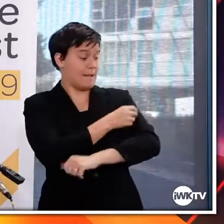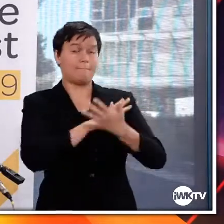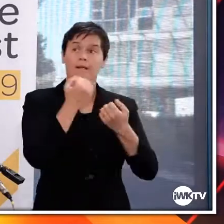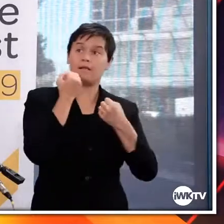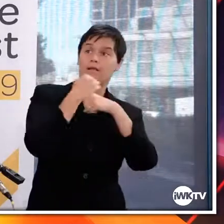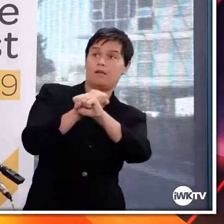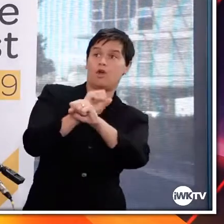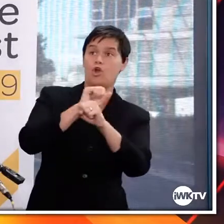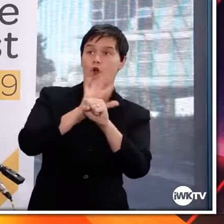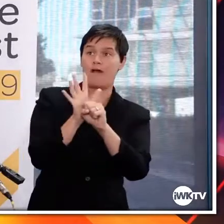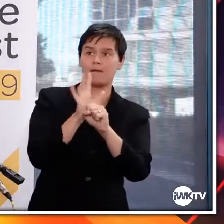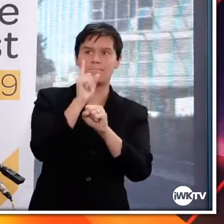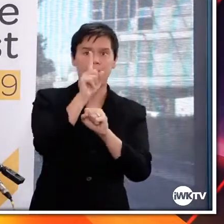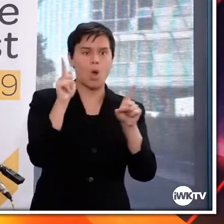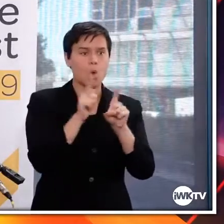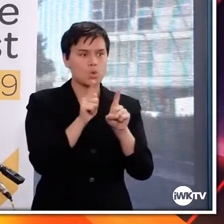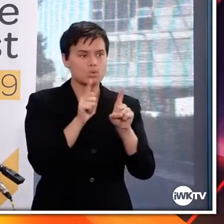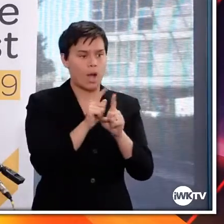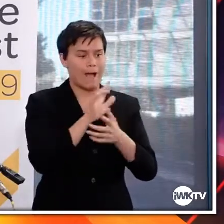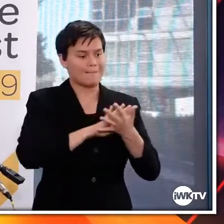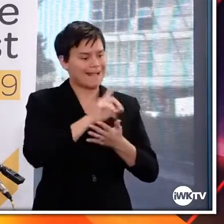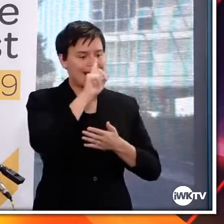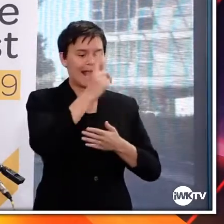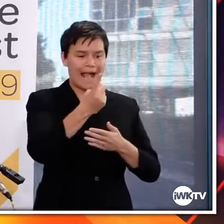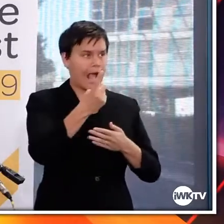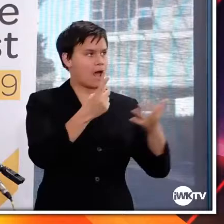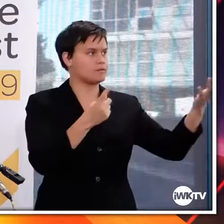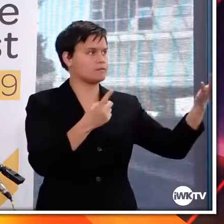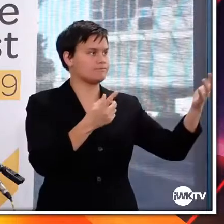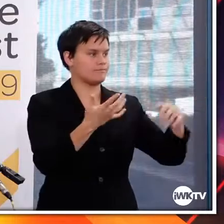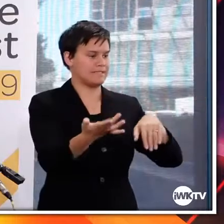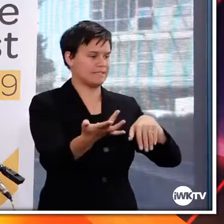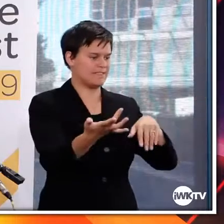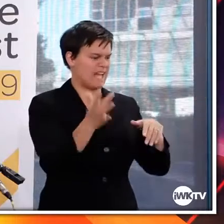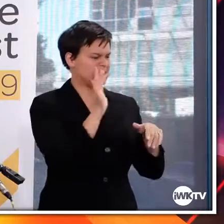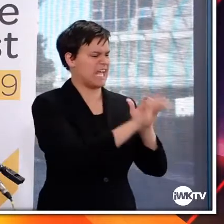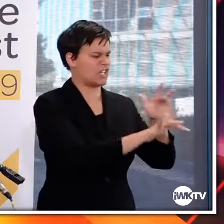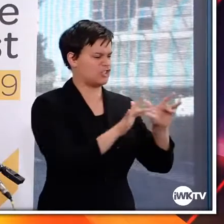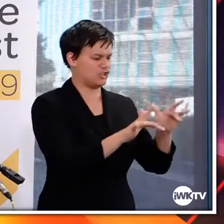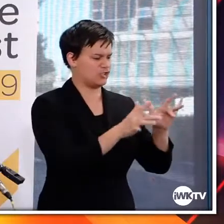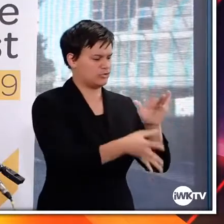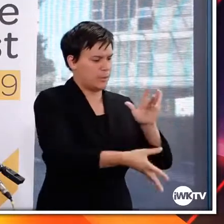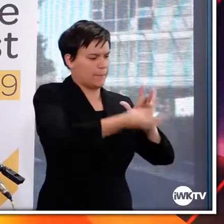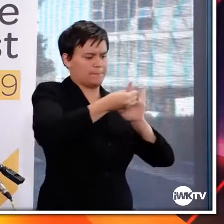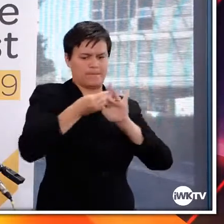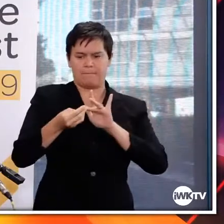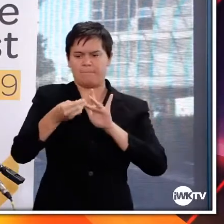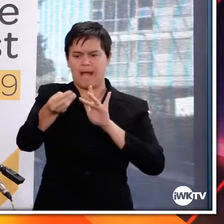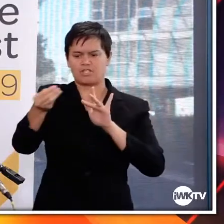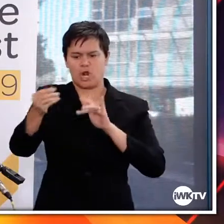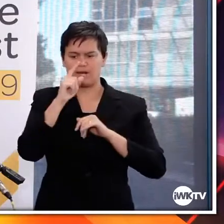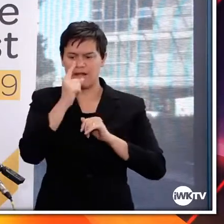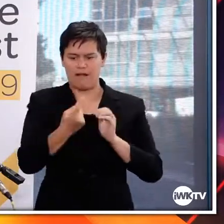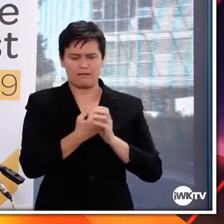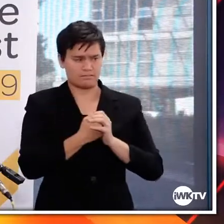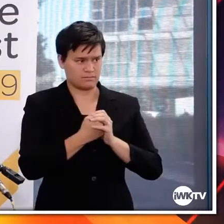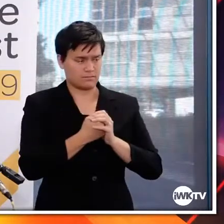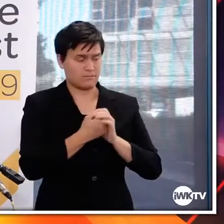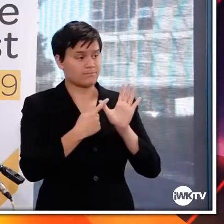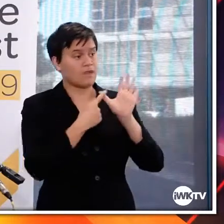stopping being able to transmit the virus onto anyone else? So, no, the data available at this stage does not confirm